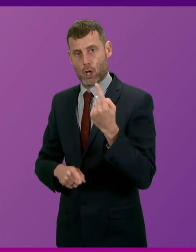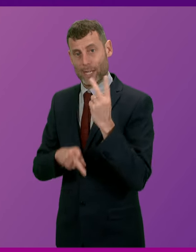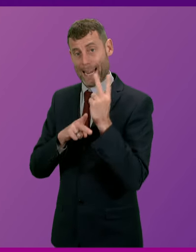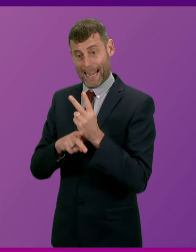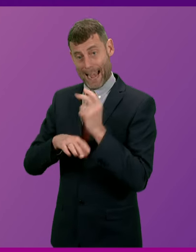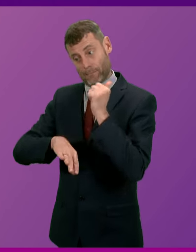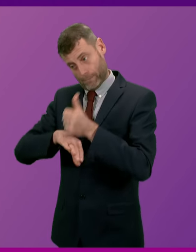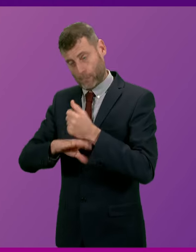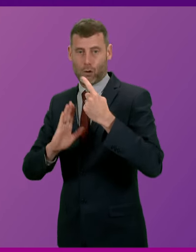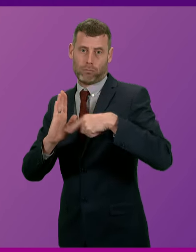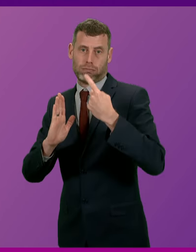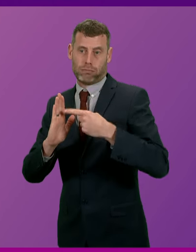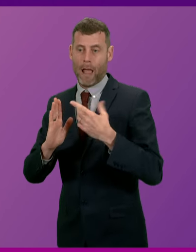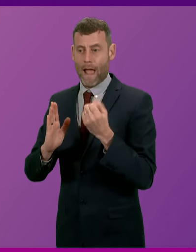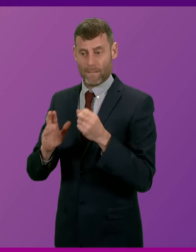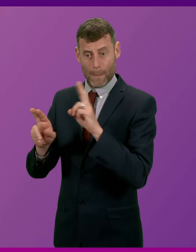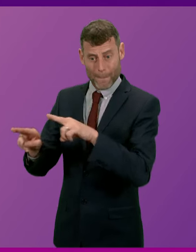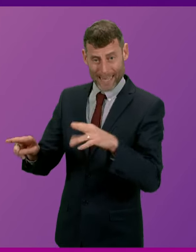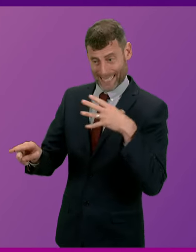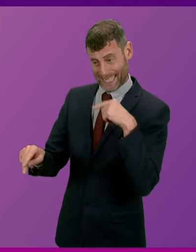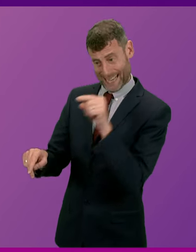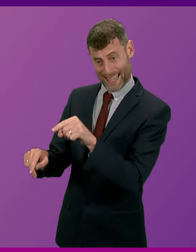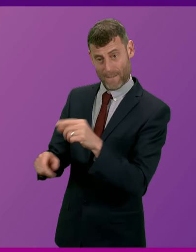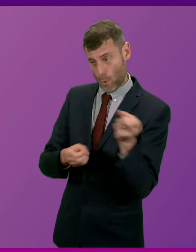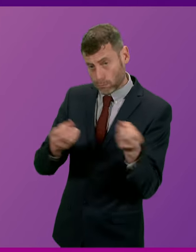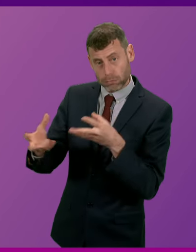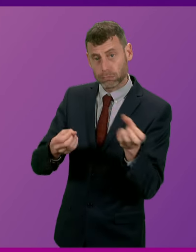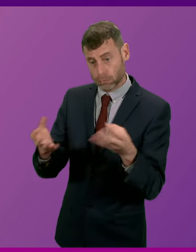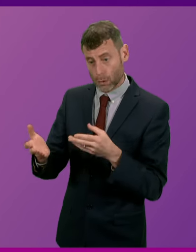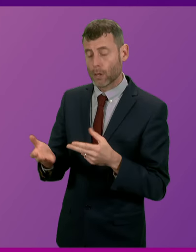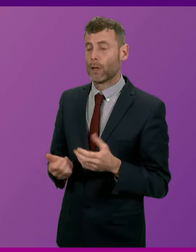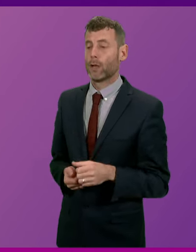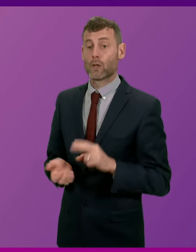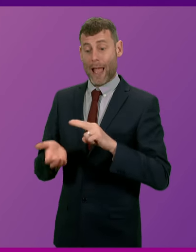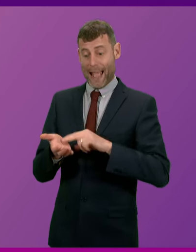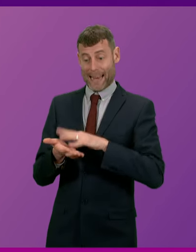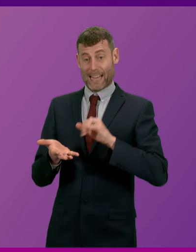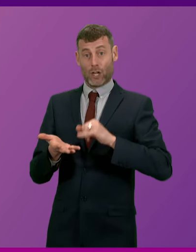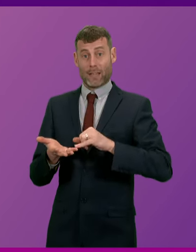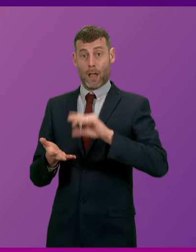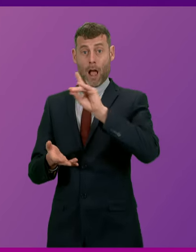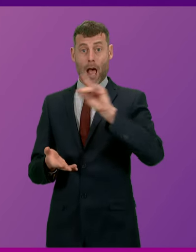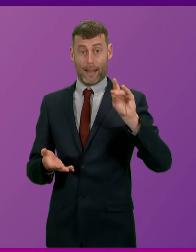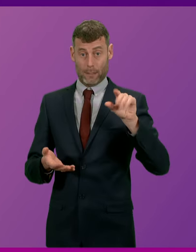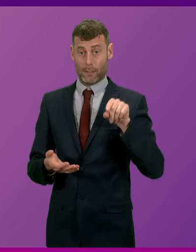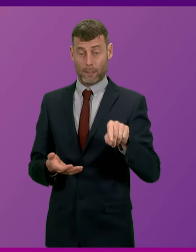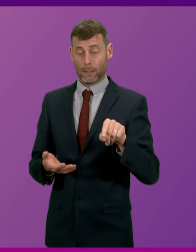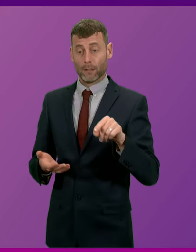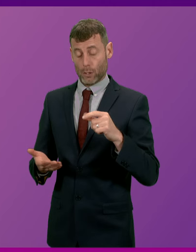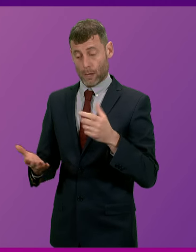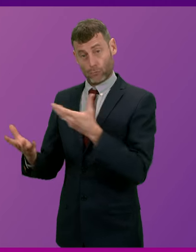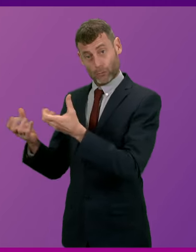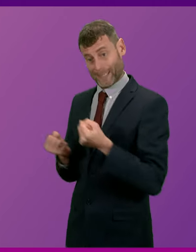there to be reinstated. So while recognising that it is NHS Highland that has been unable to deliver on those recommendations, can I ask the First Minister,